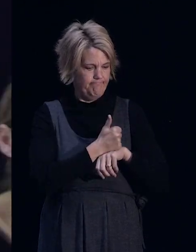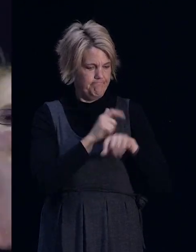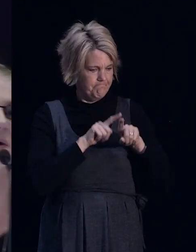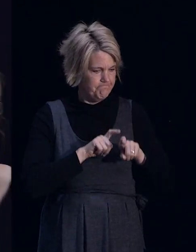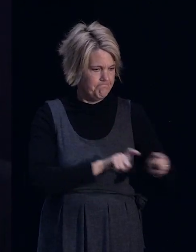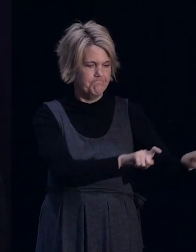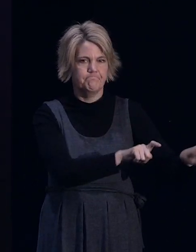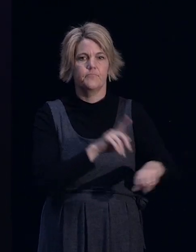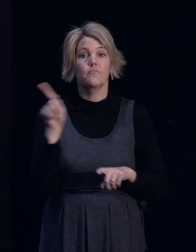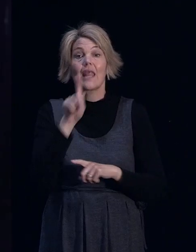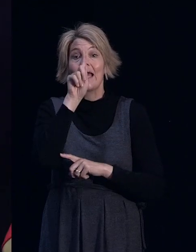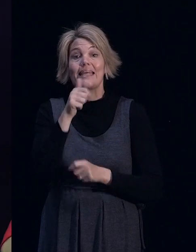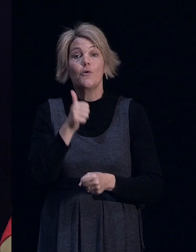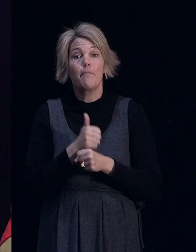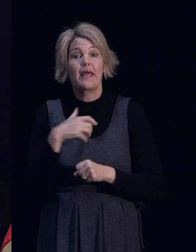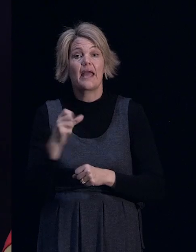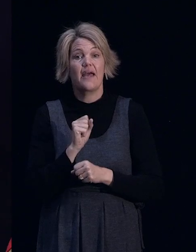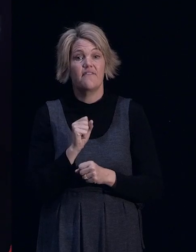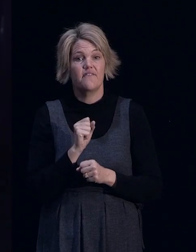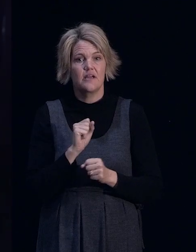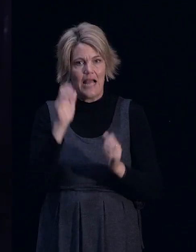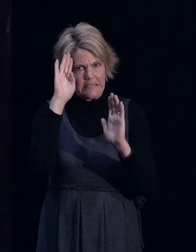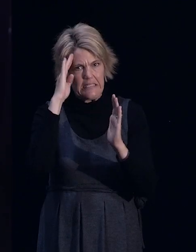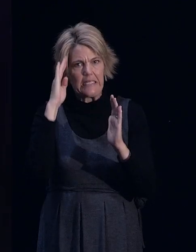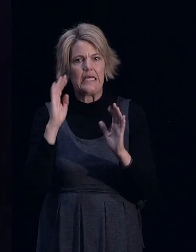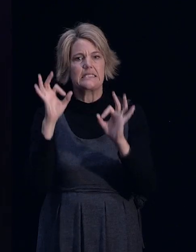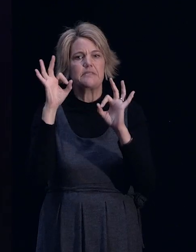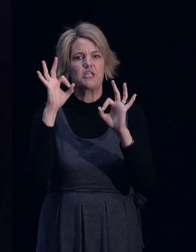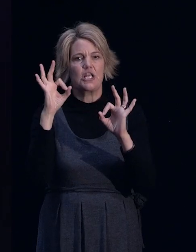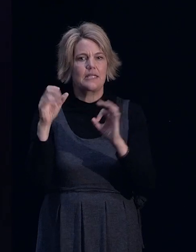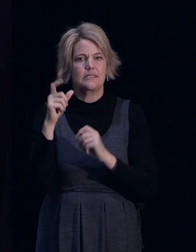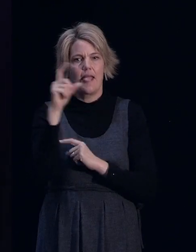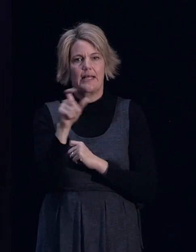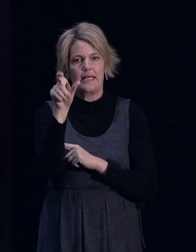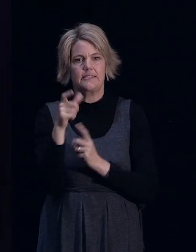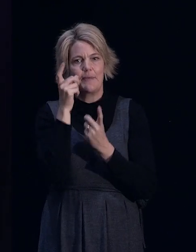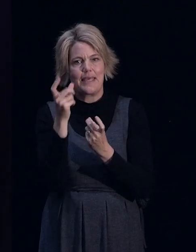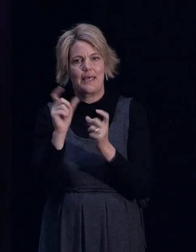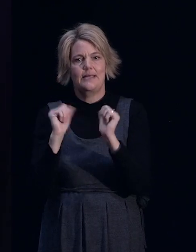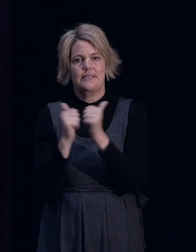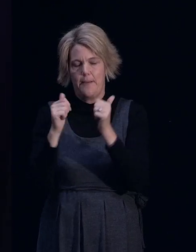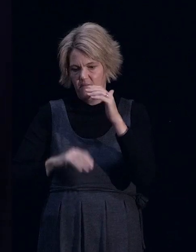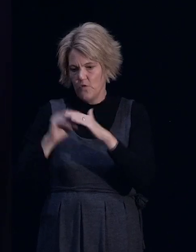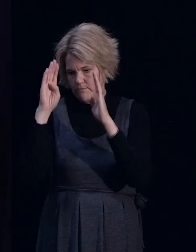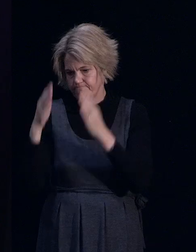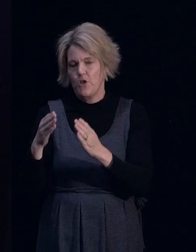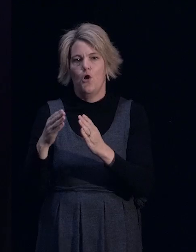Thanks. Kiwi Bank has a dedicated specialist customer care team in response to the Canterbury situation that also